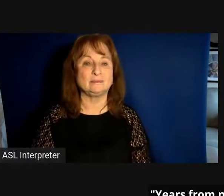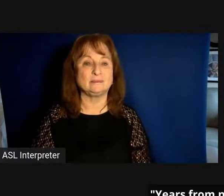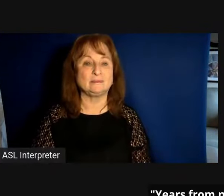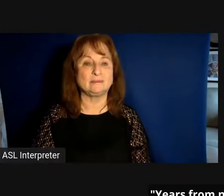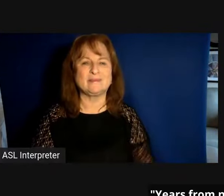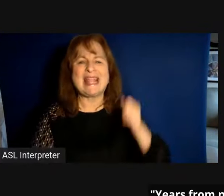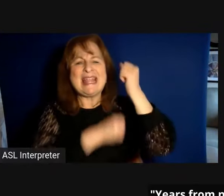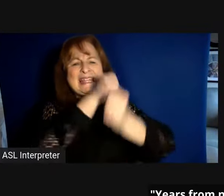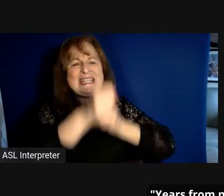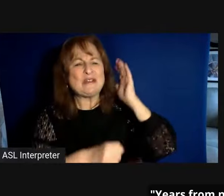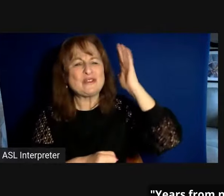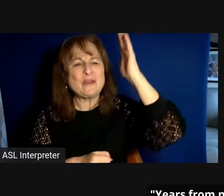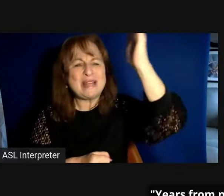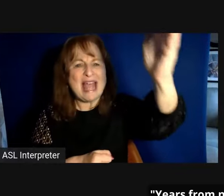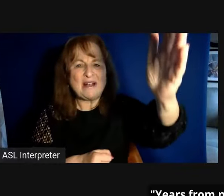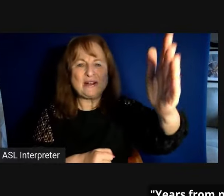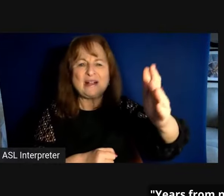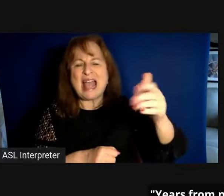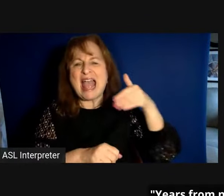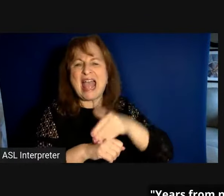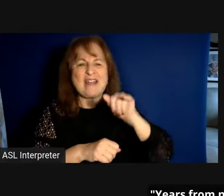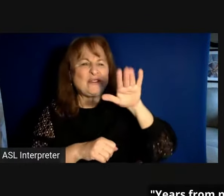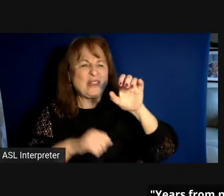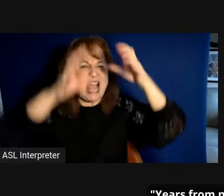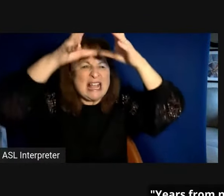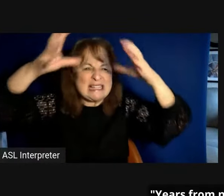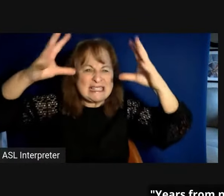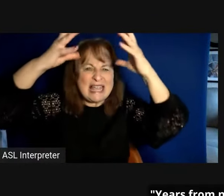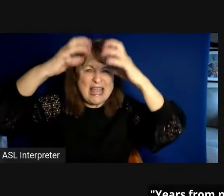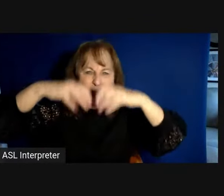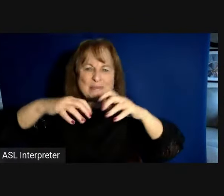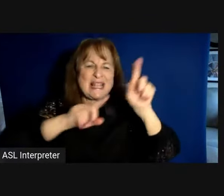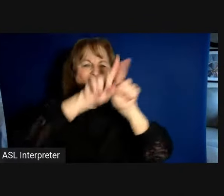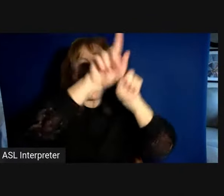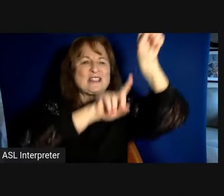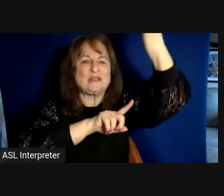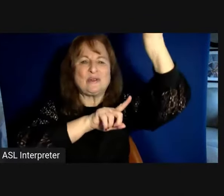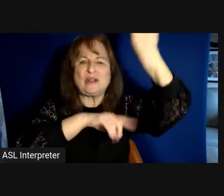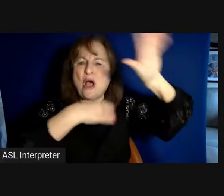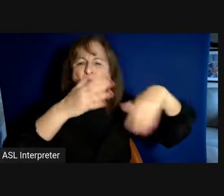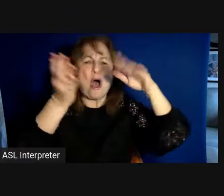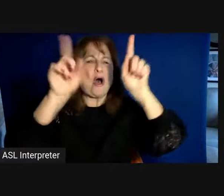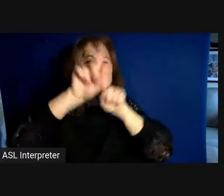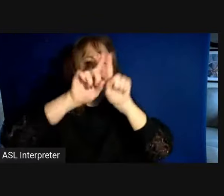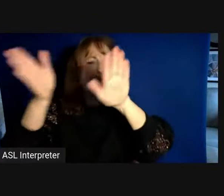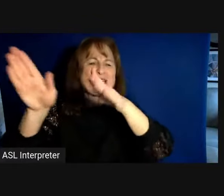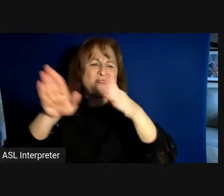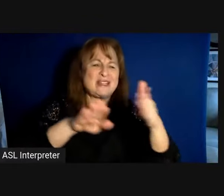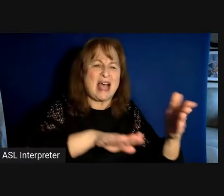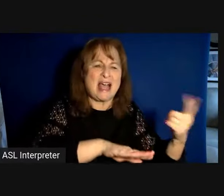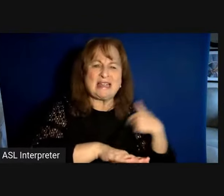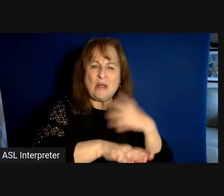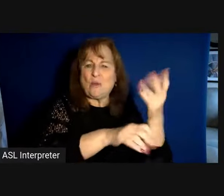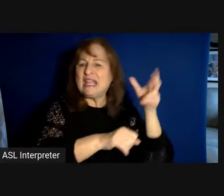years from now after the ice caps and the asteroid after the stars have died and we receive